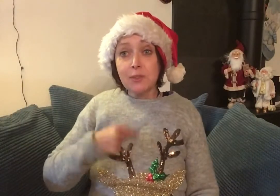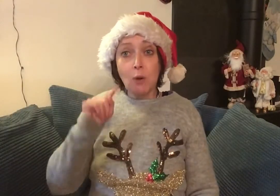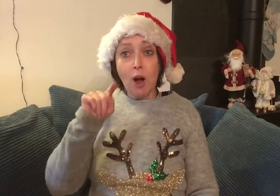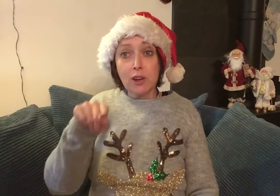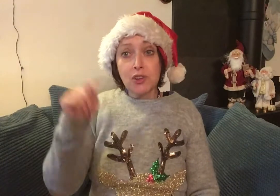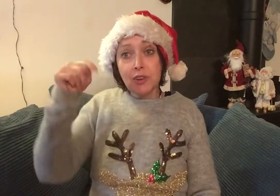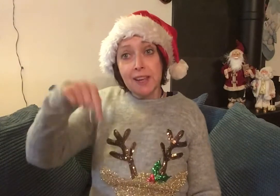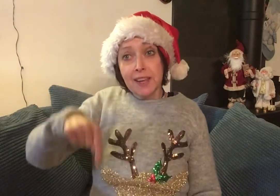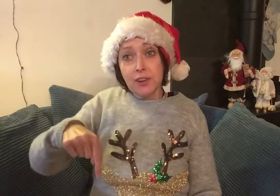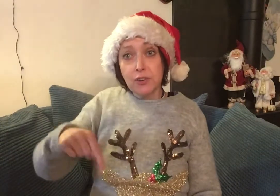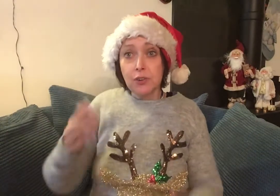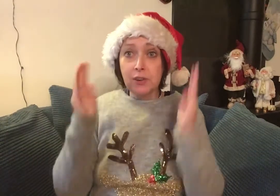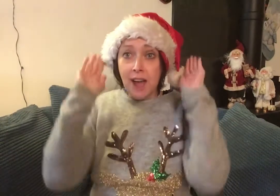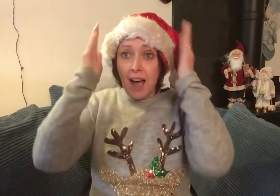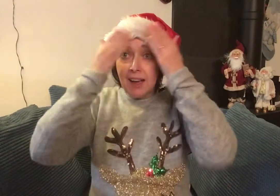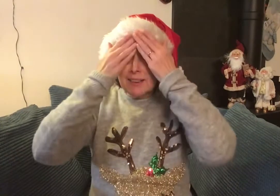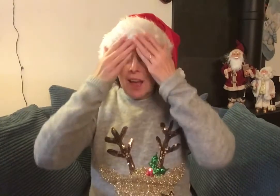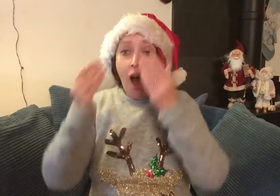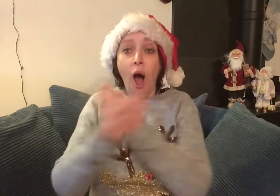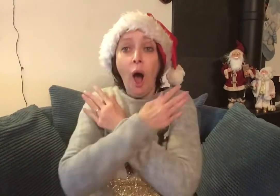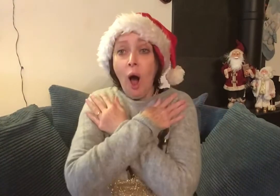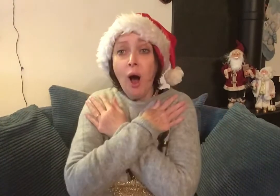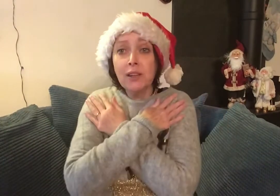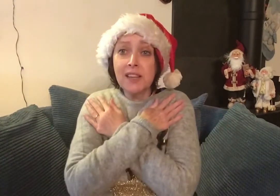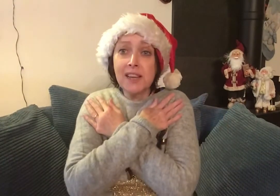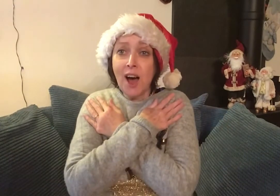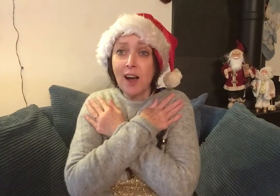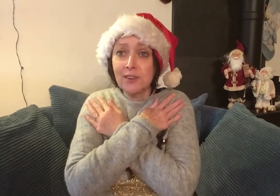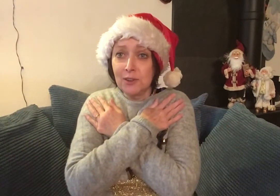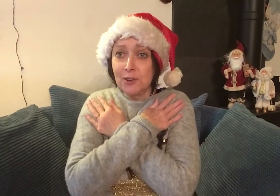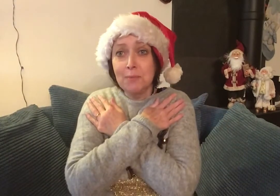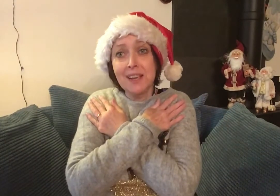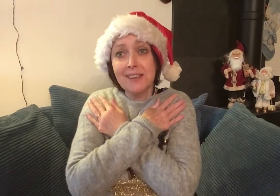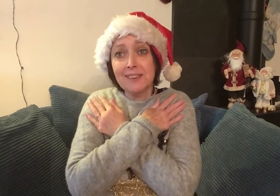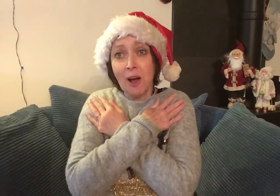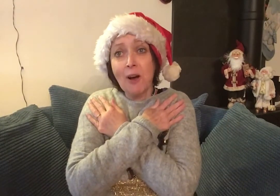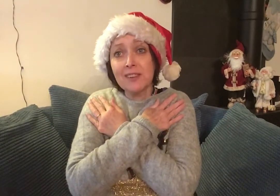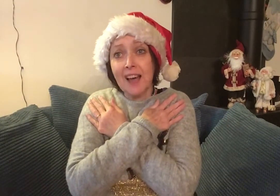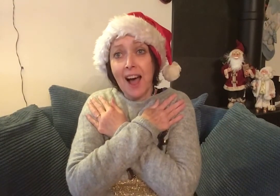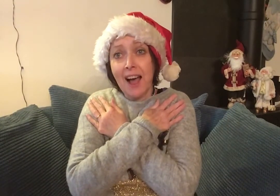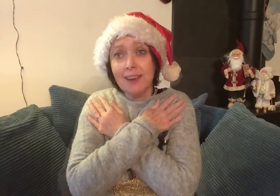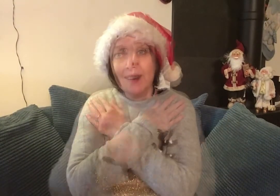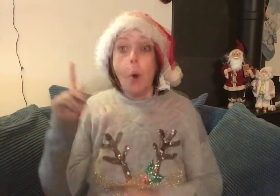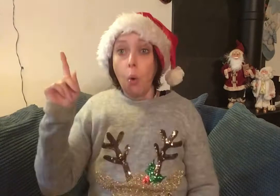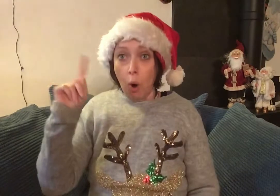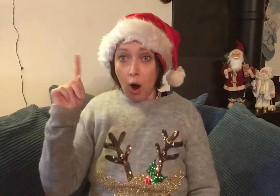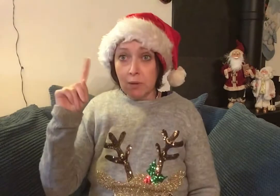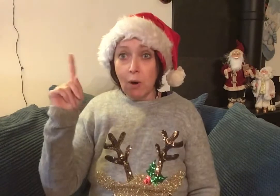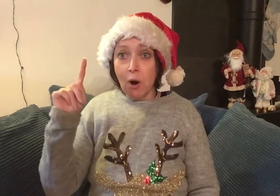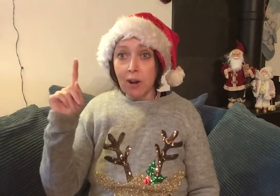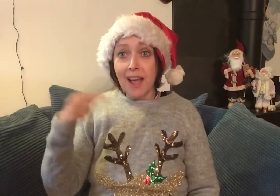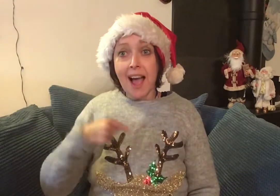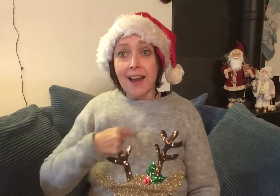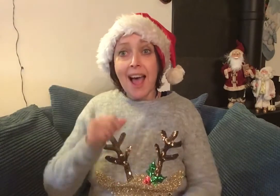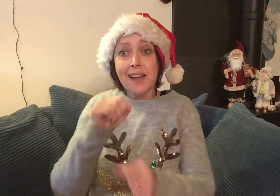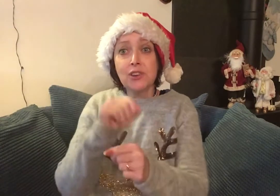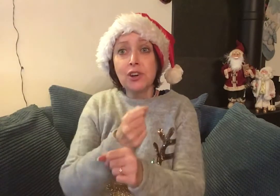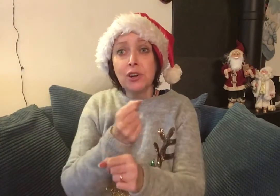want you here tonight holding on to me so tight. What more can I do?